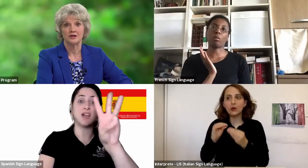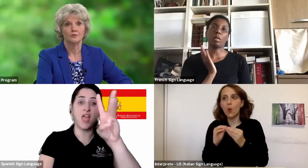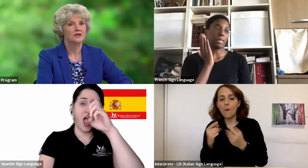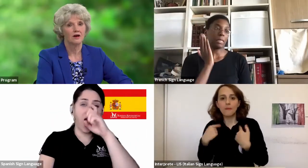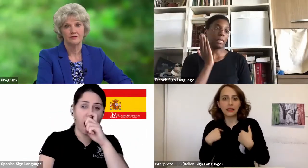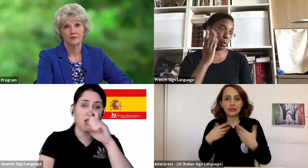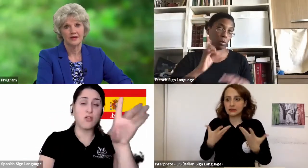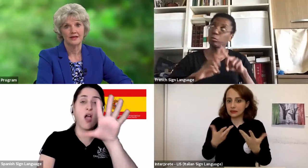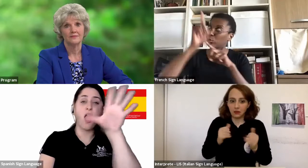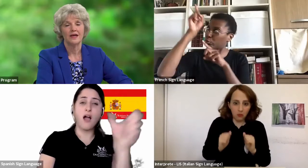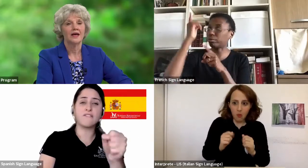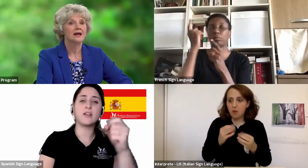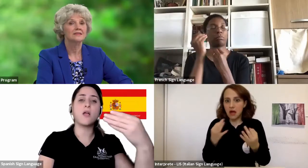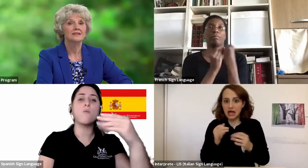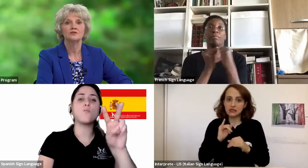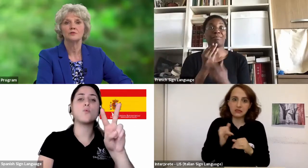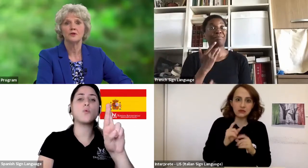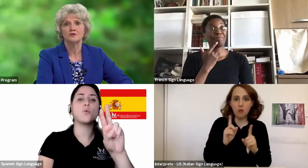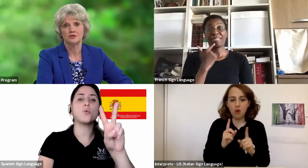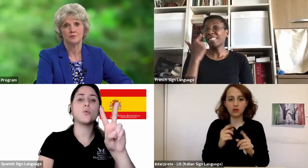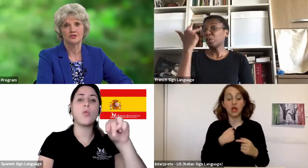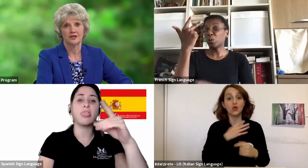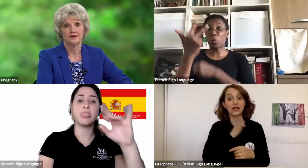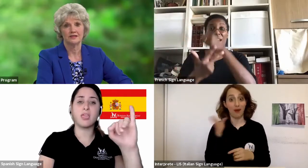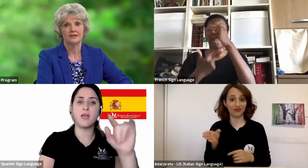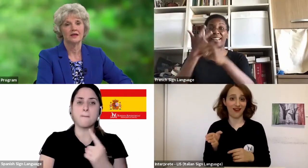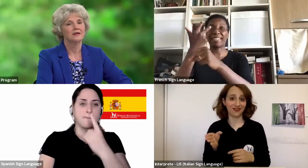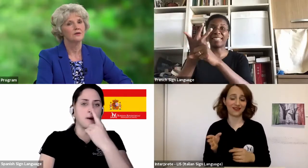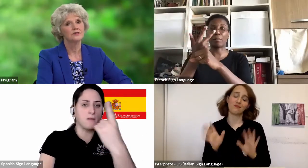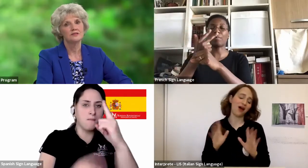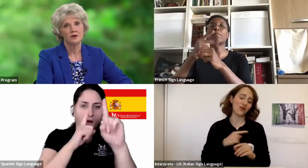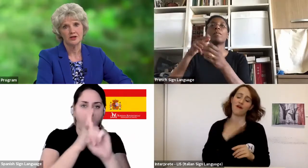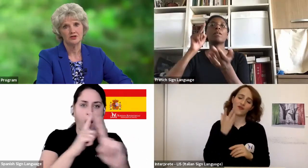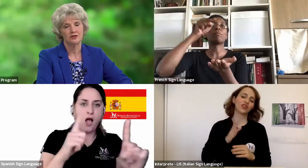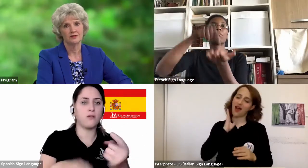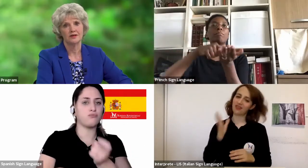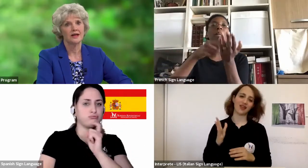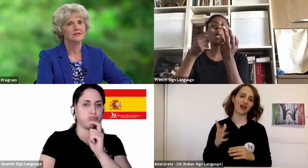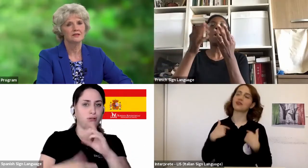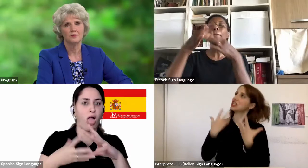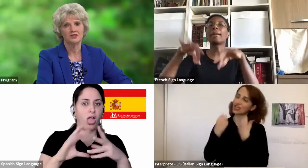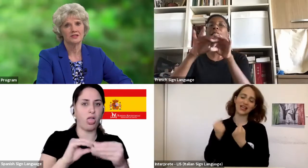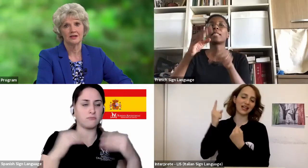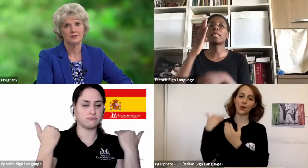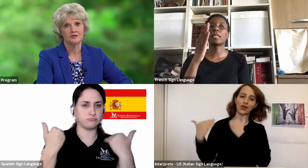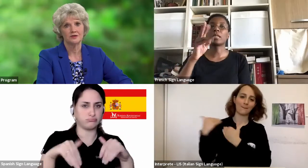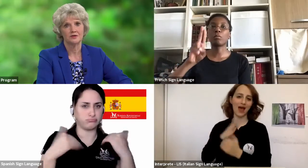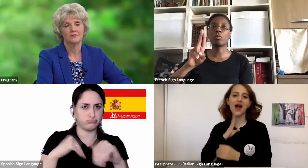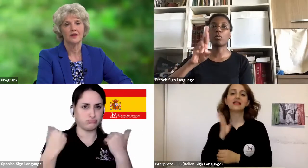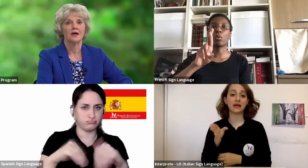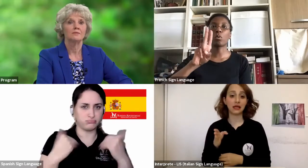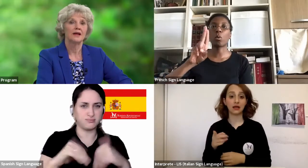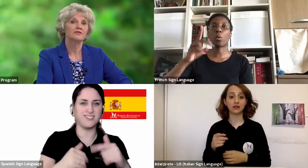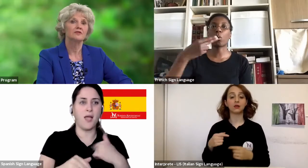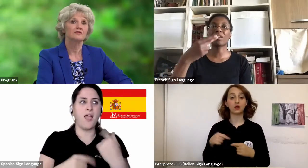first year was hard for me, as it is for most new missionaries. There was so much to learn and so much to get used to.